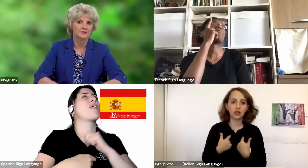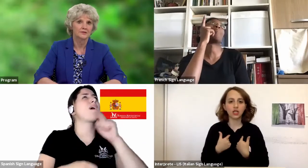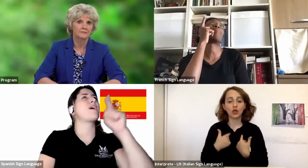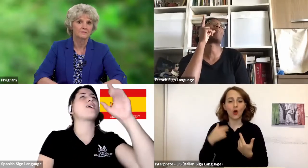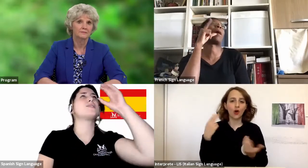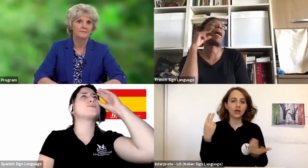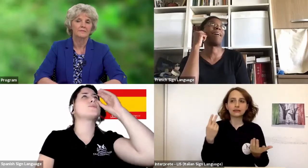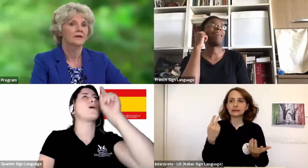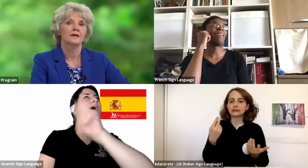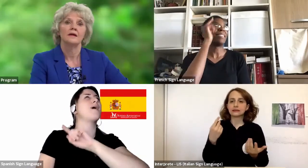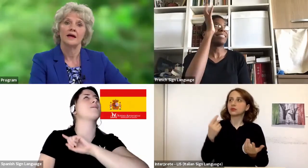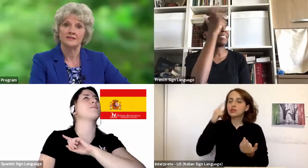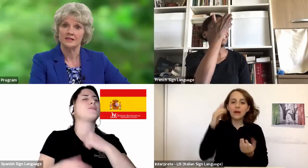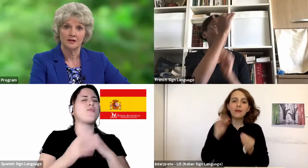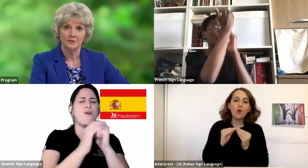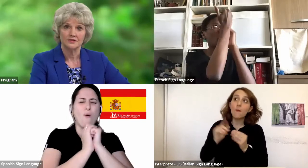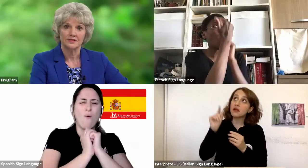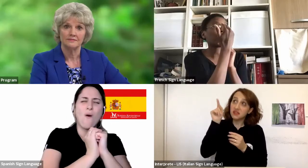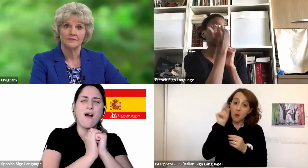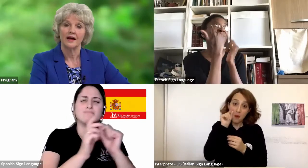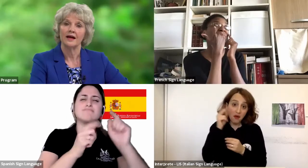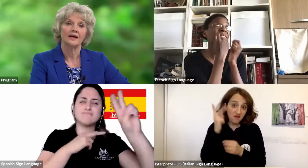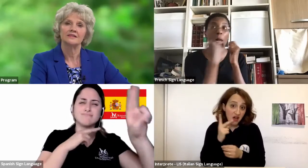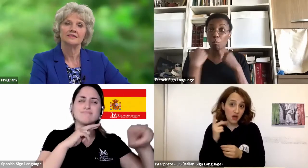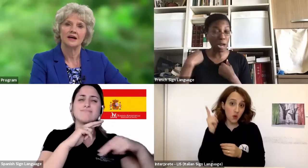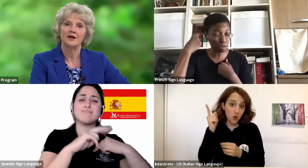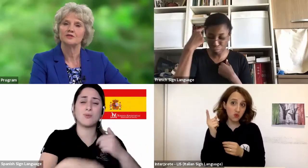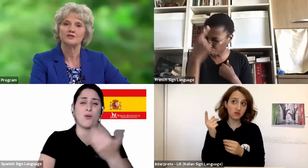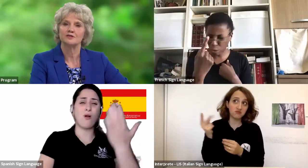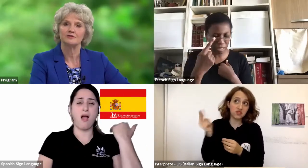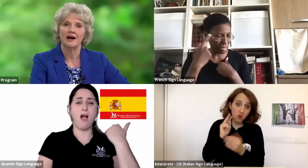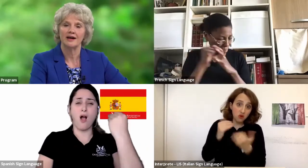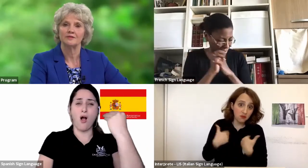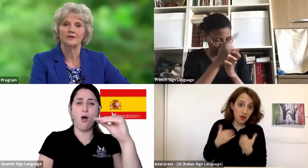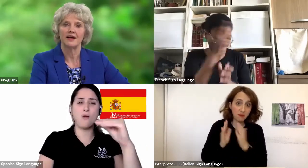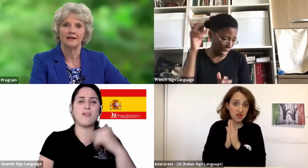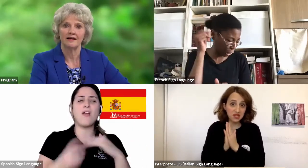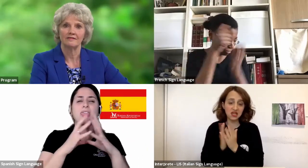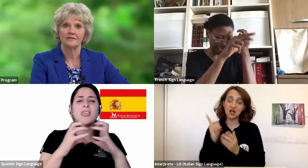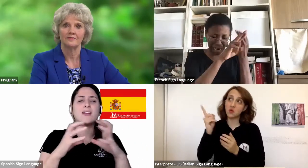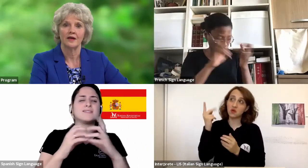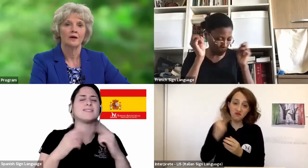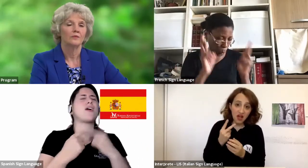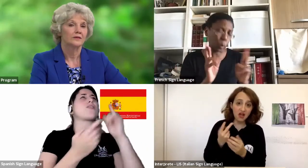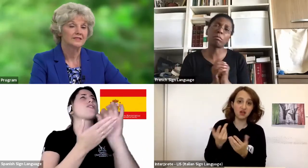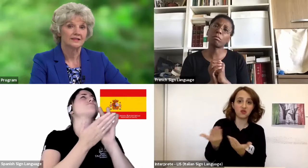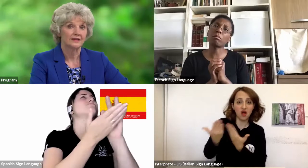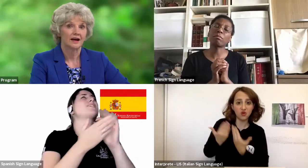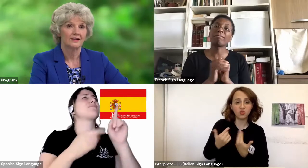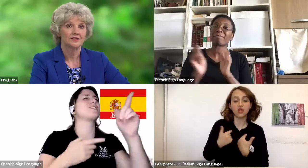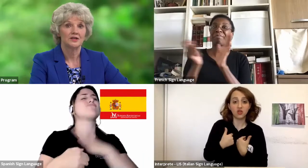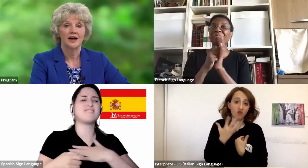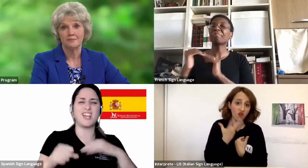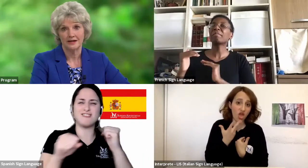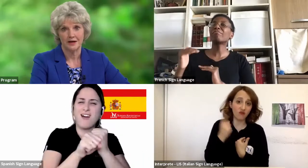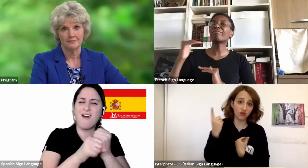prayers. As a young person, I had a desire to serve God with my life. While still in